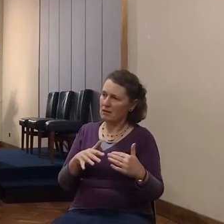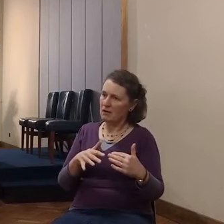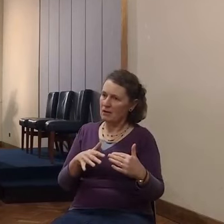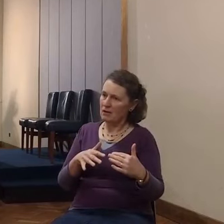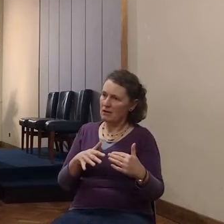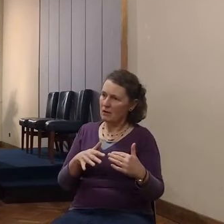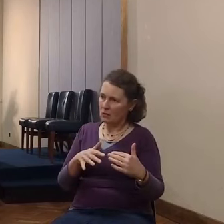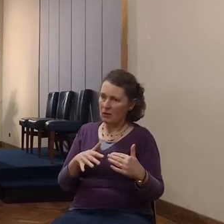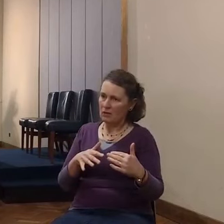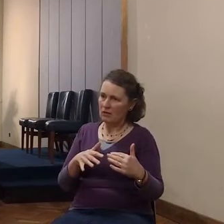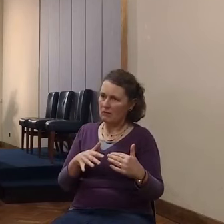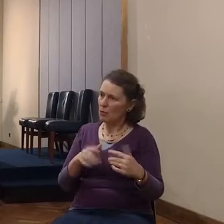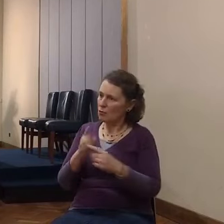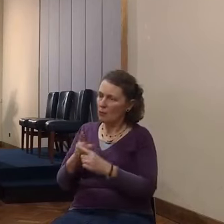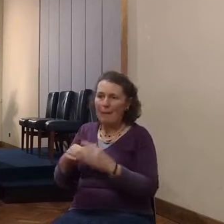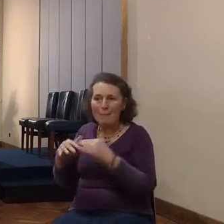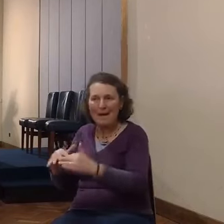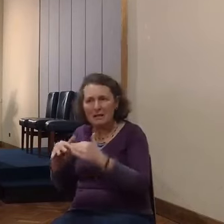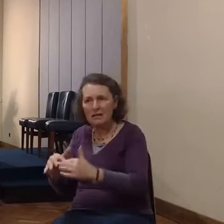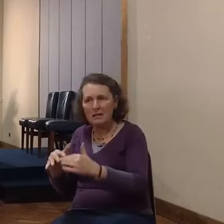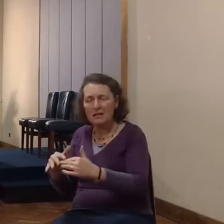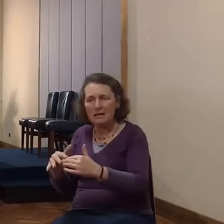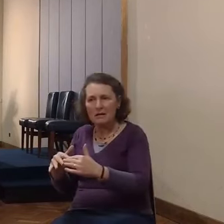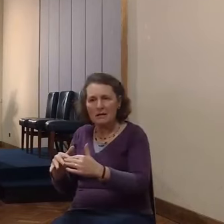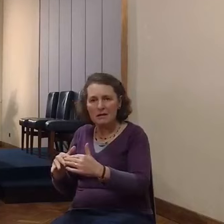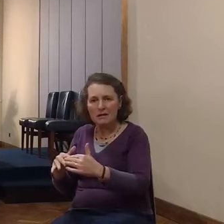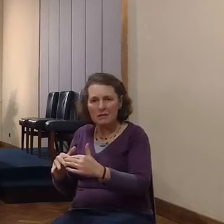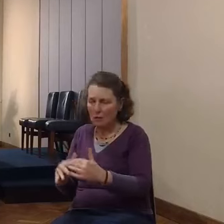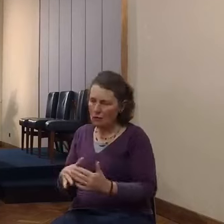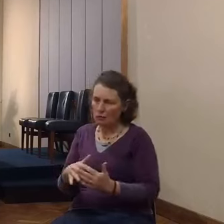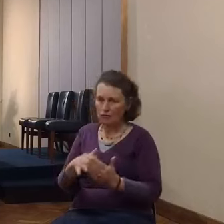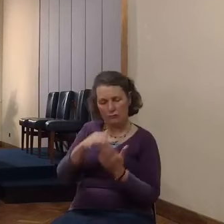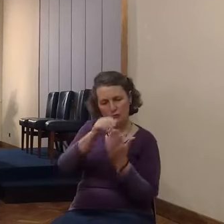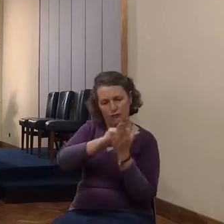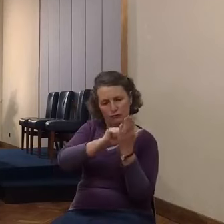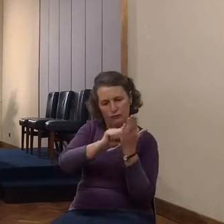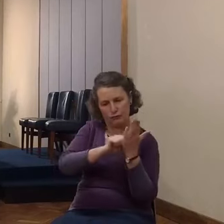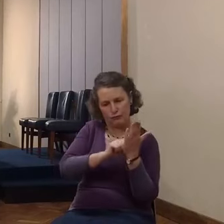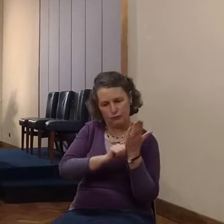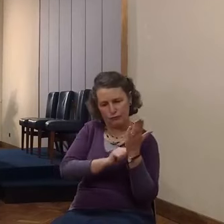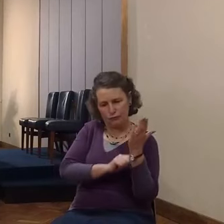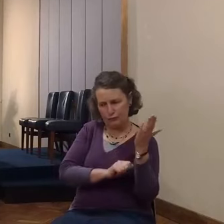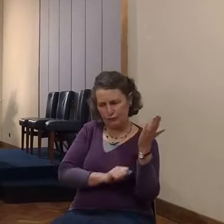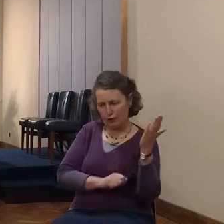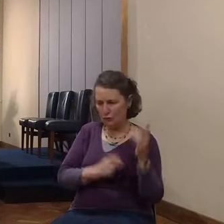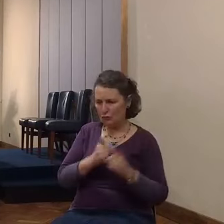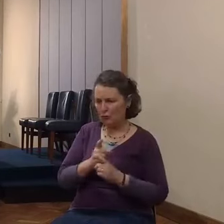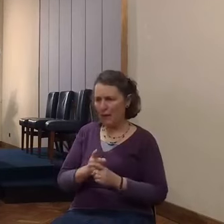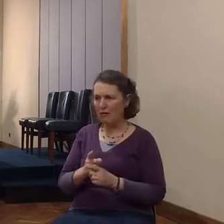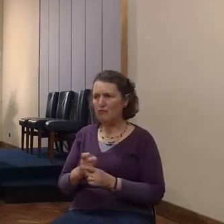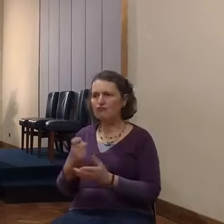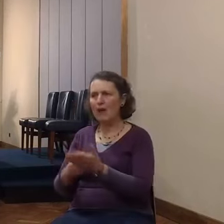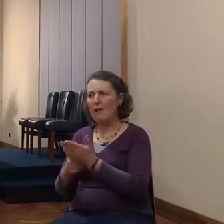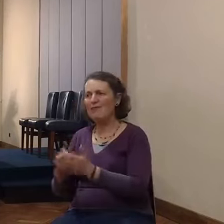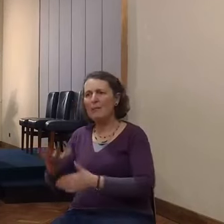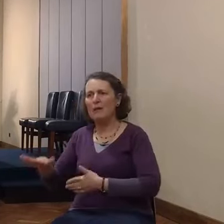up to deliverance of one family. It's all out of bounds, you might say, because